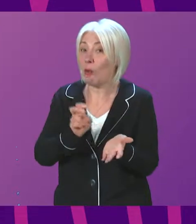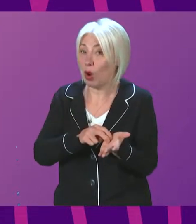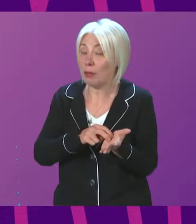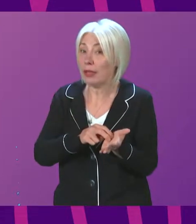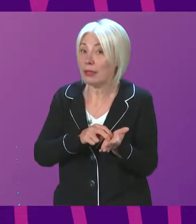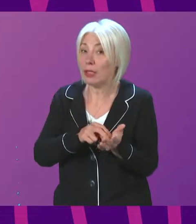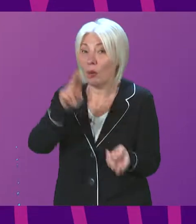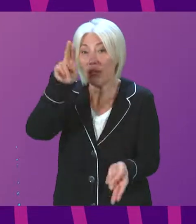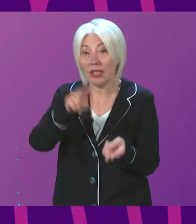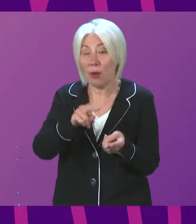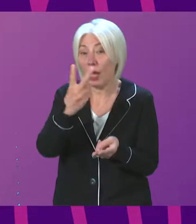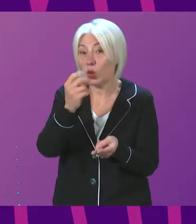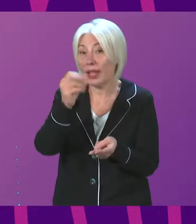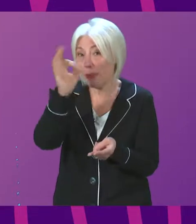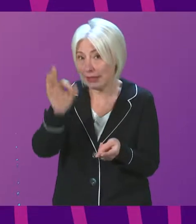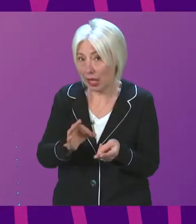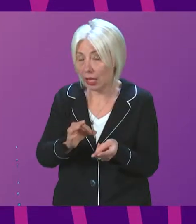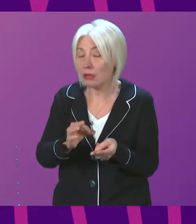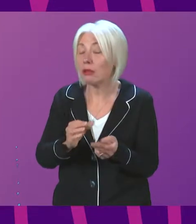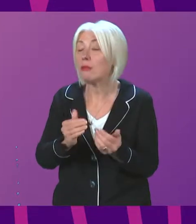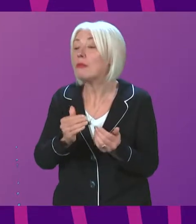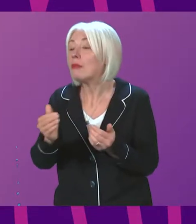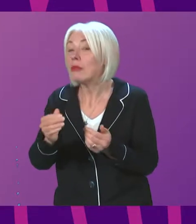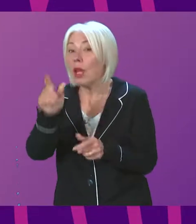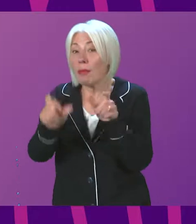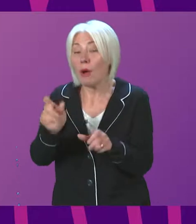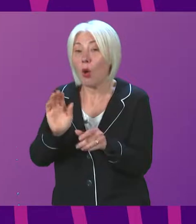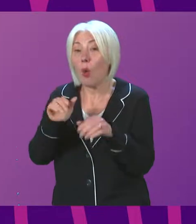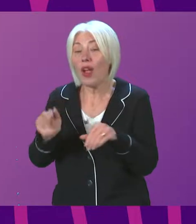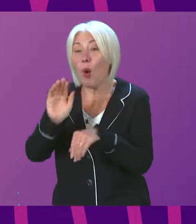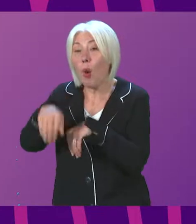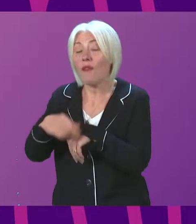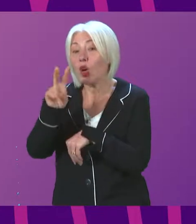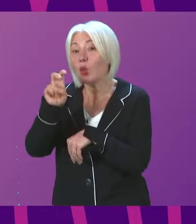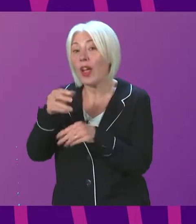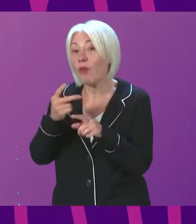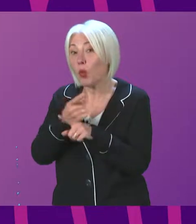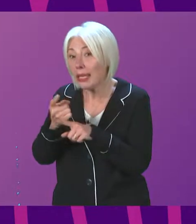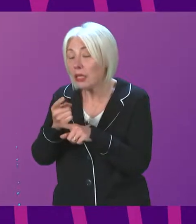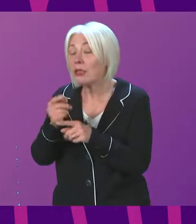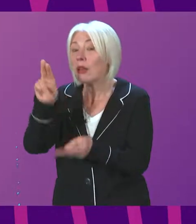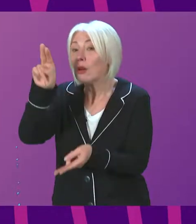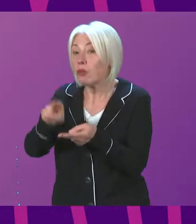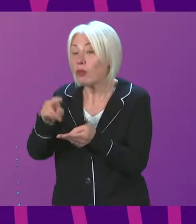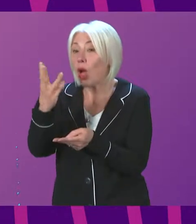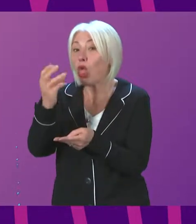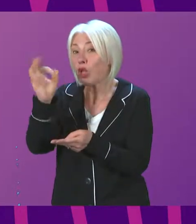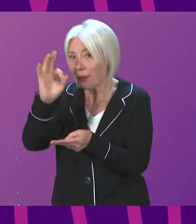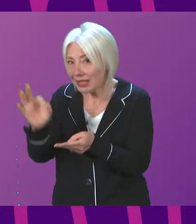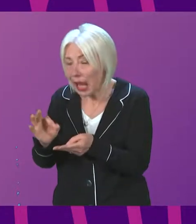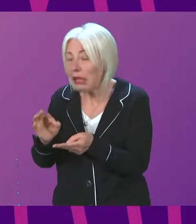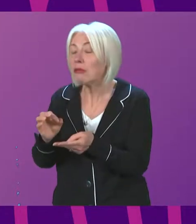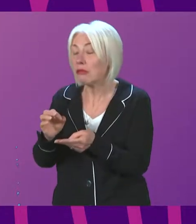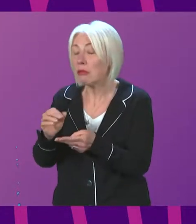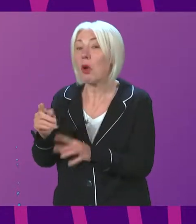than 20%. Over the same period, the numbers waiting over 12 weeks had fallen by more than 30%. We were